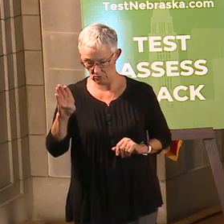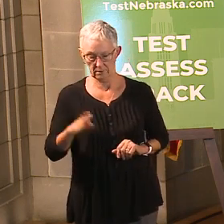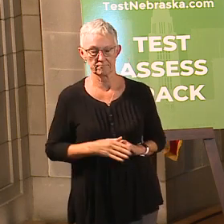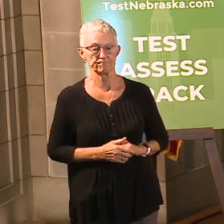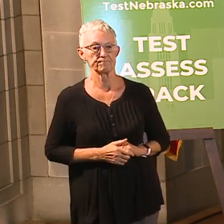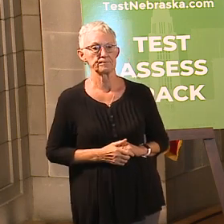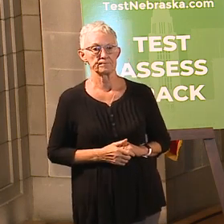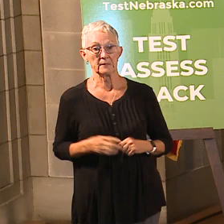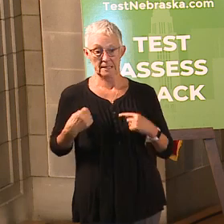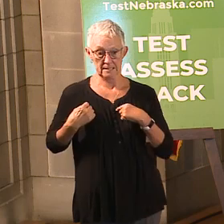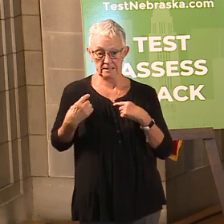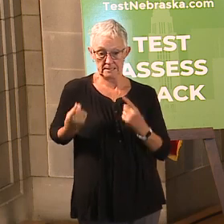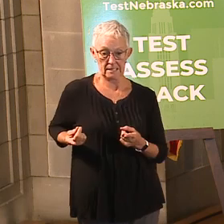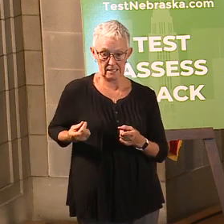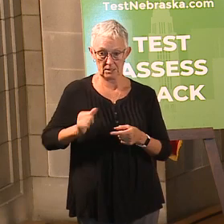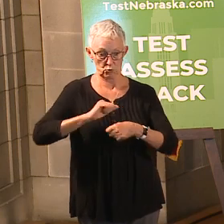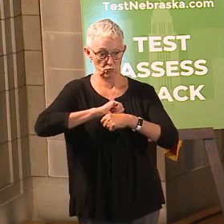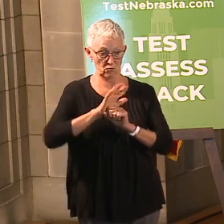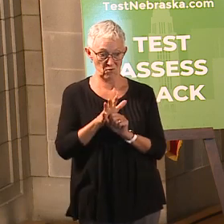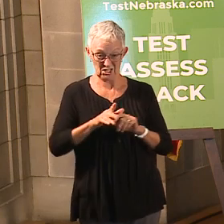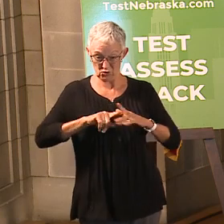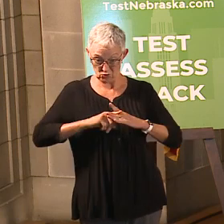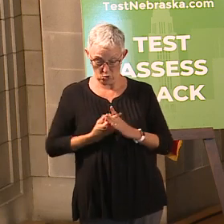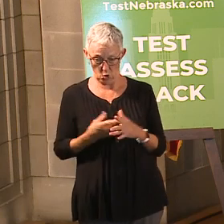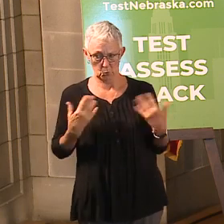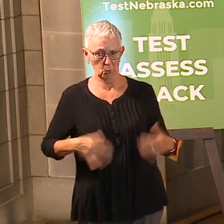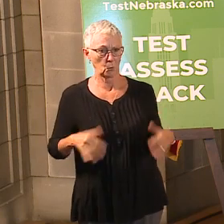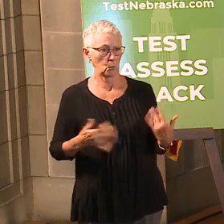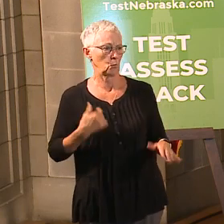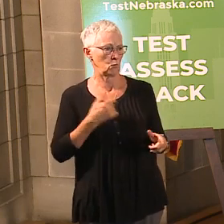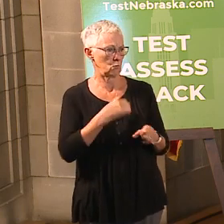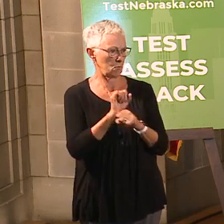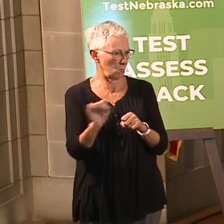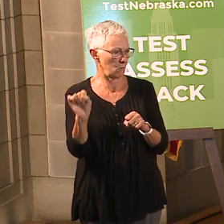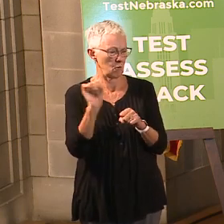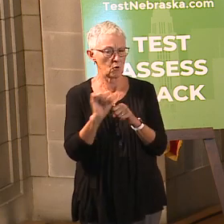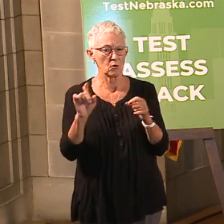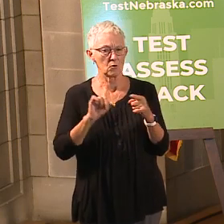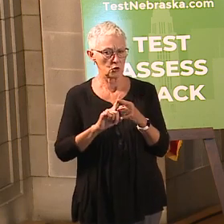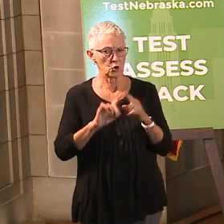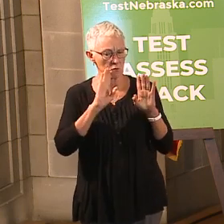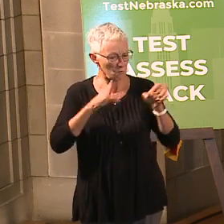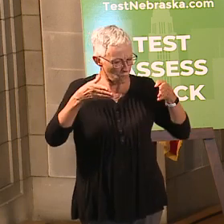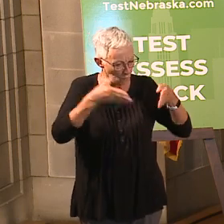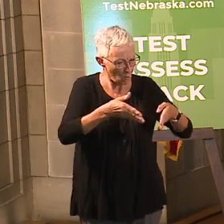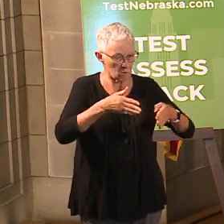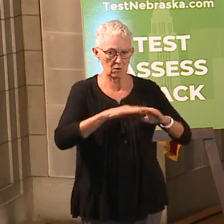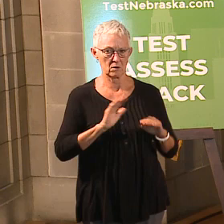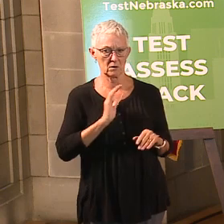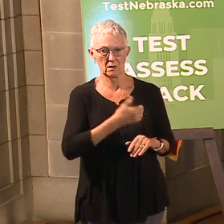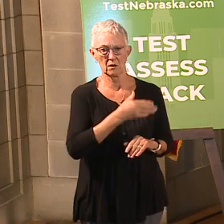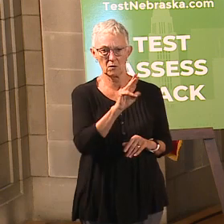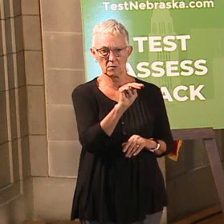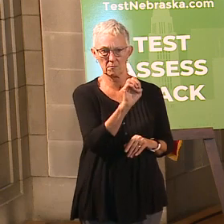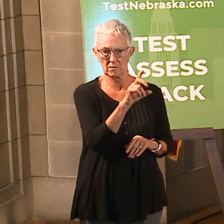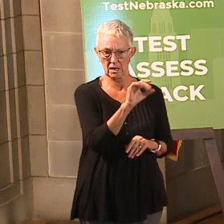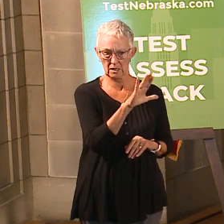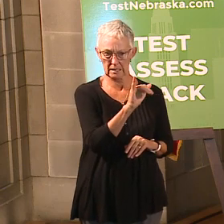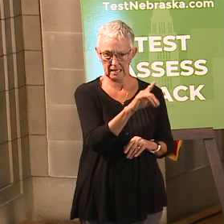has worked tirelessly to put our Medicaid Health Plan members first and to simplify health care for everyone.